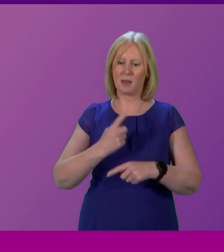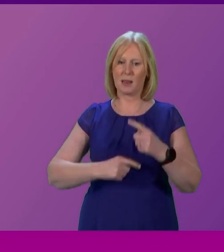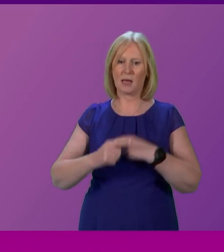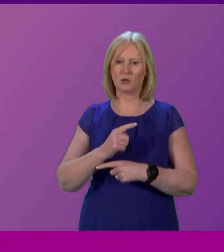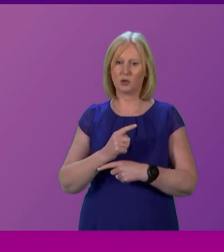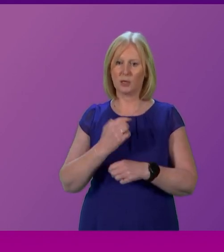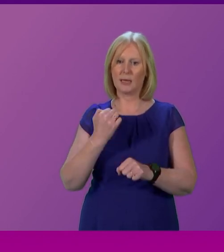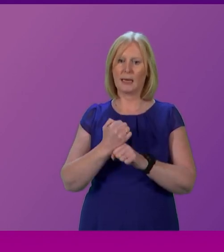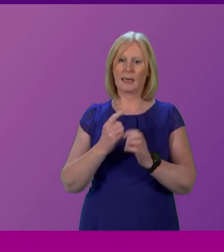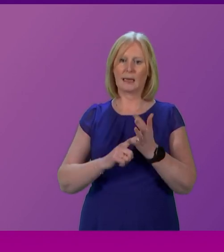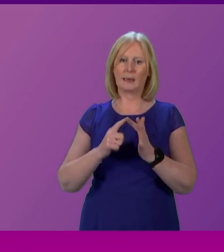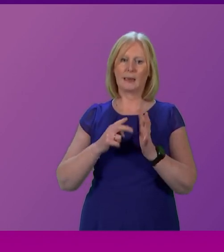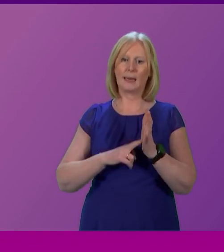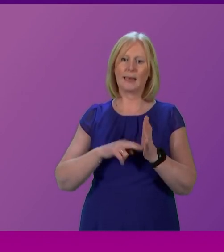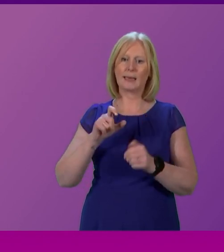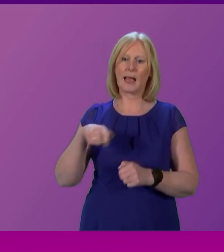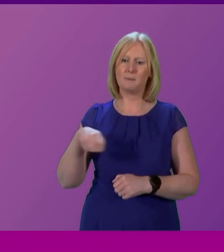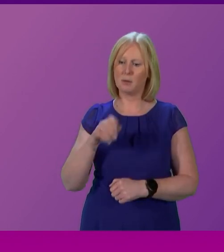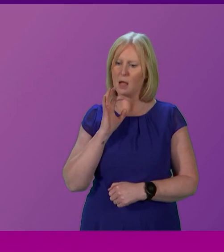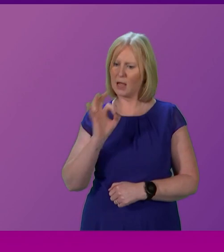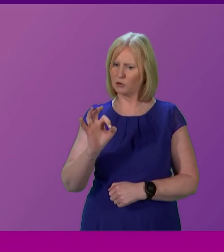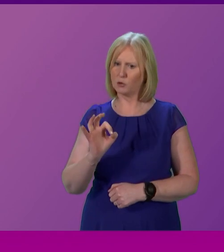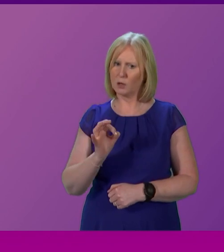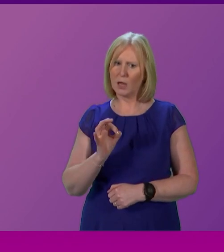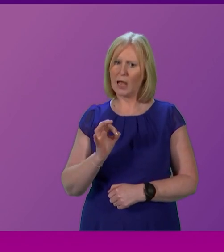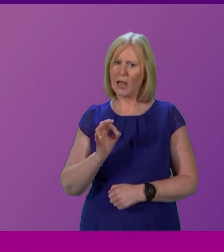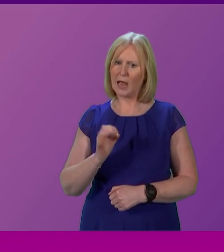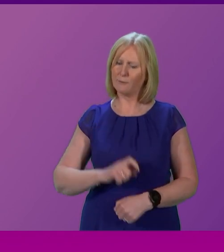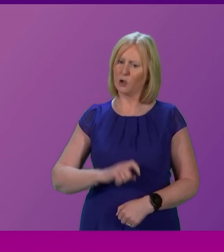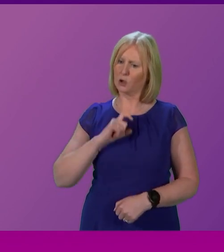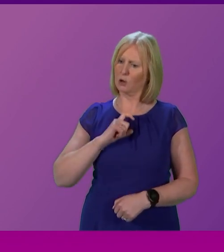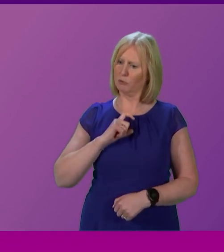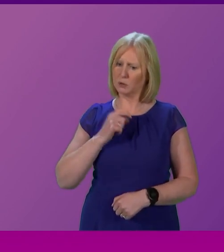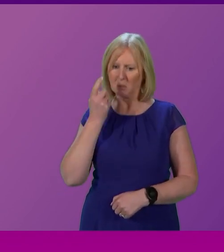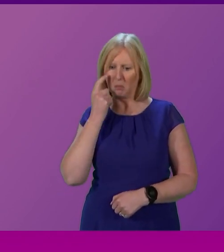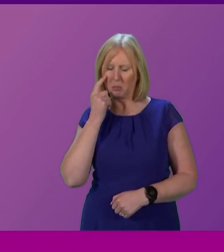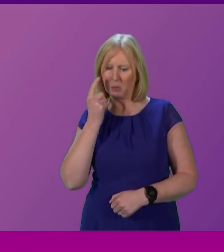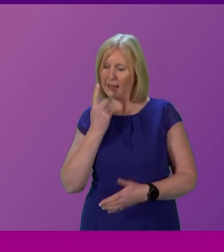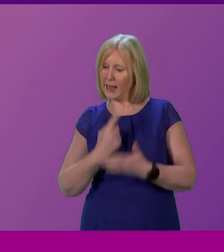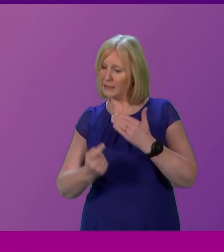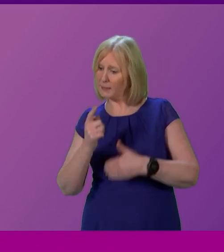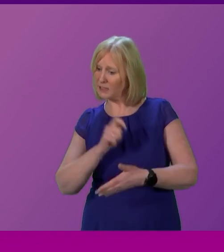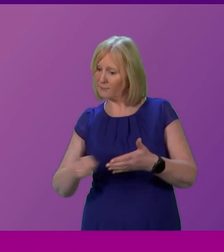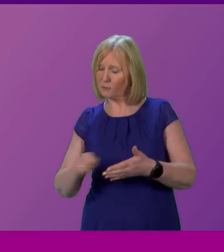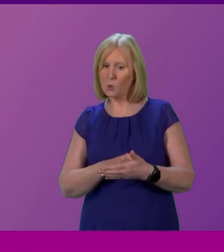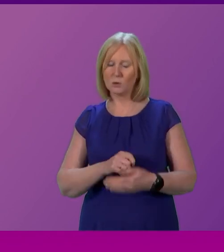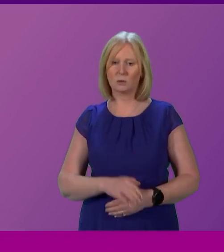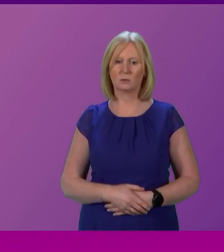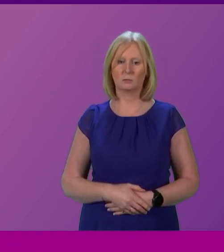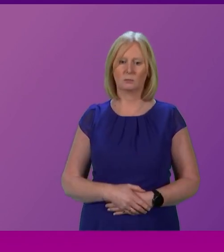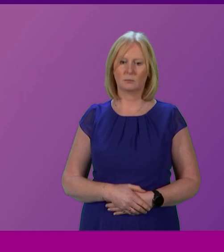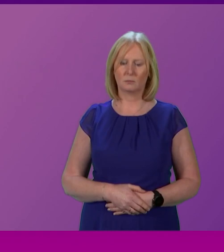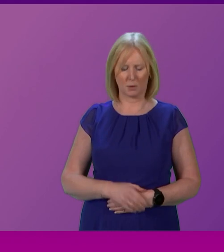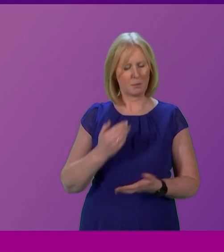Glen Campbell if he had the courage in Scotland to test those ideas against independence. His answer? We have been absolutely